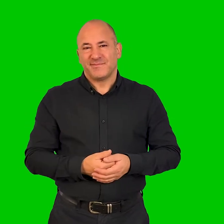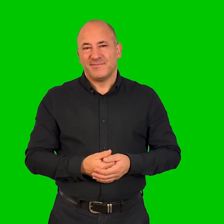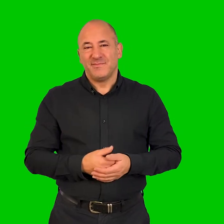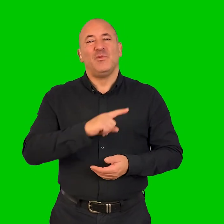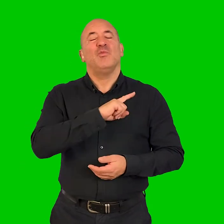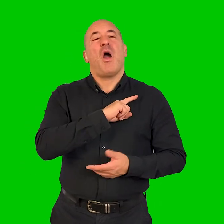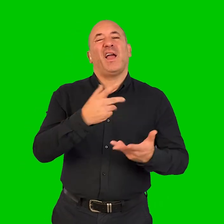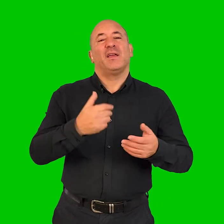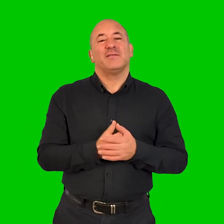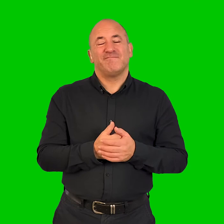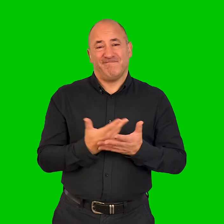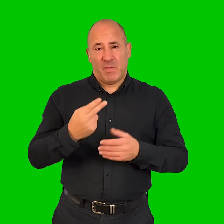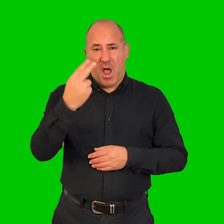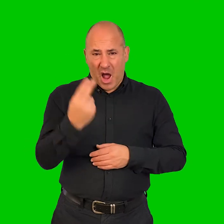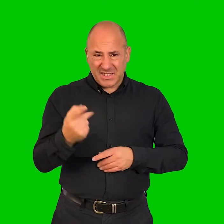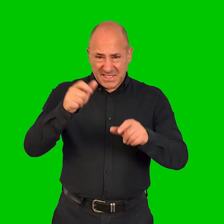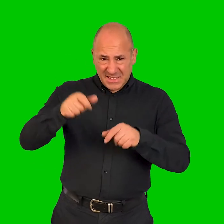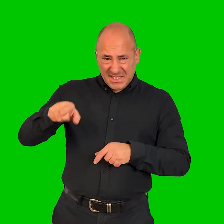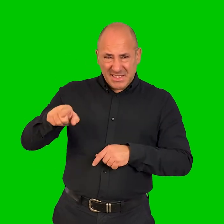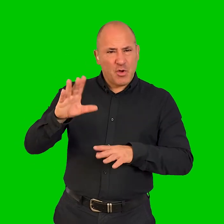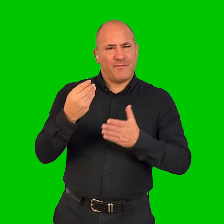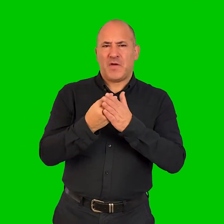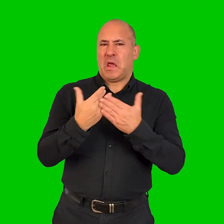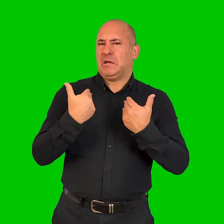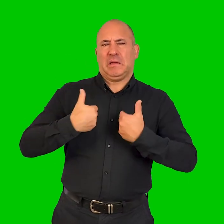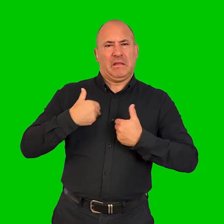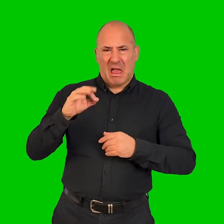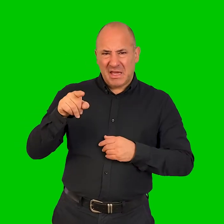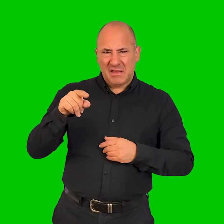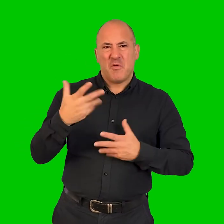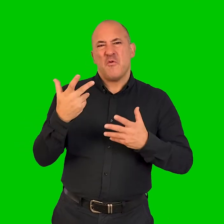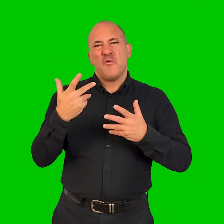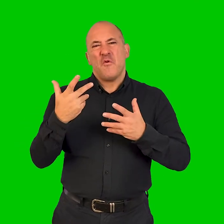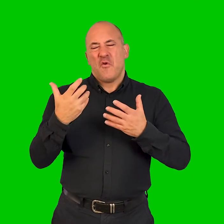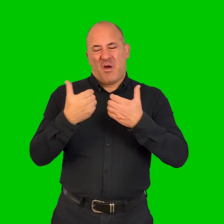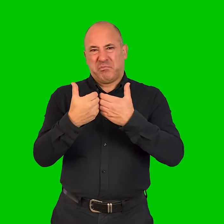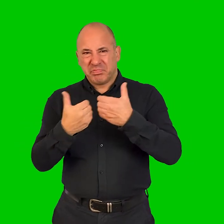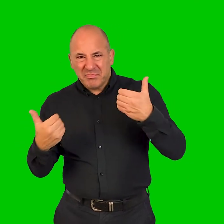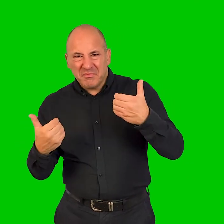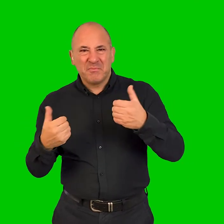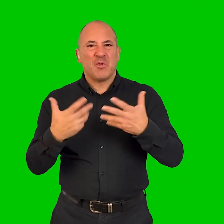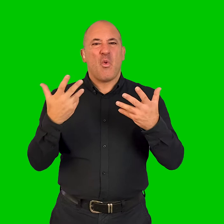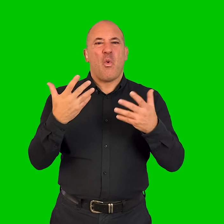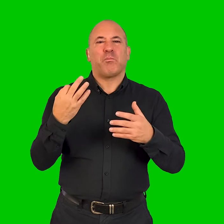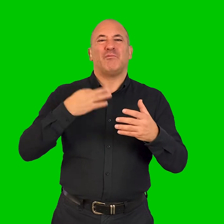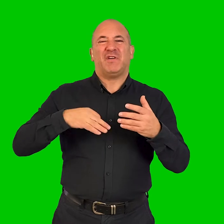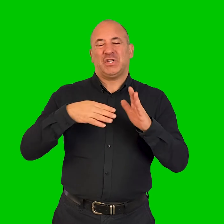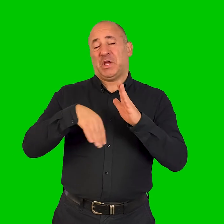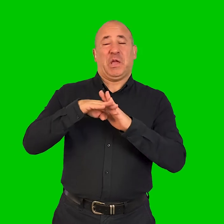because otherwise, otherwise it's like, it's like, you know, artists who are, who aren't financially